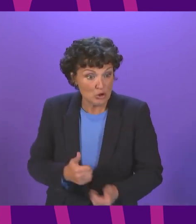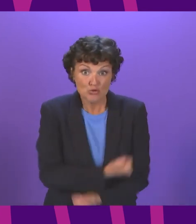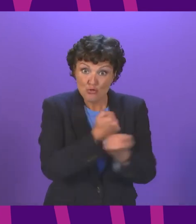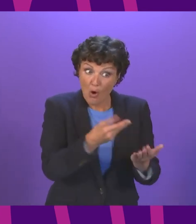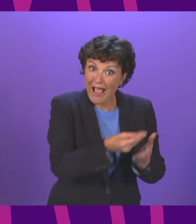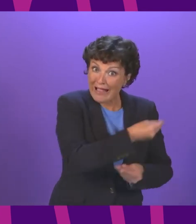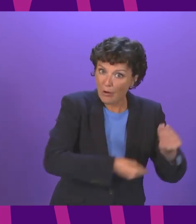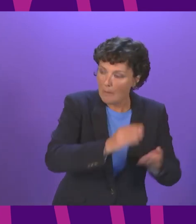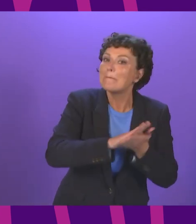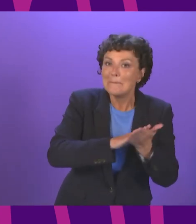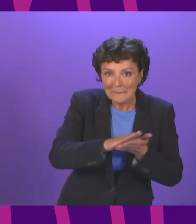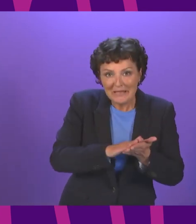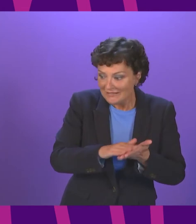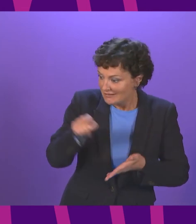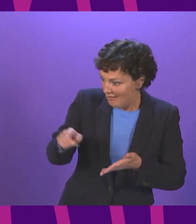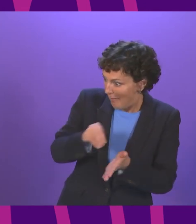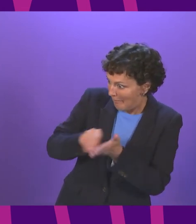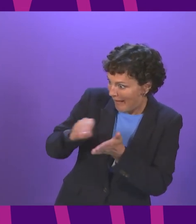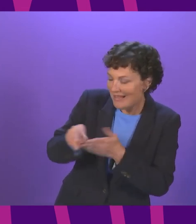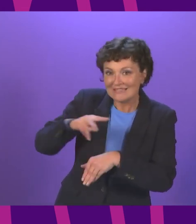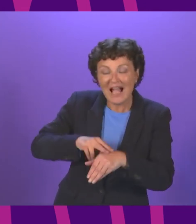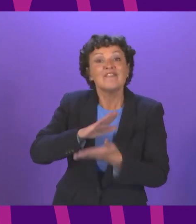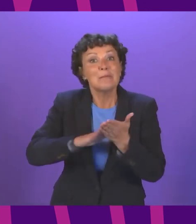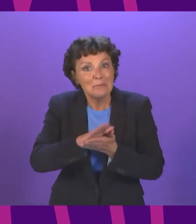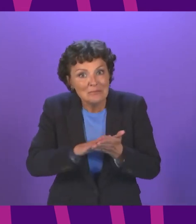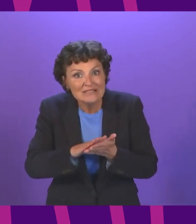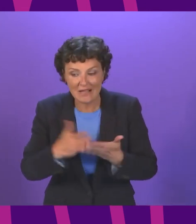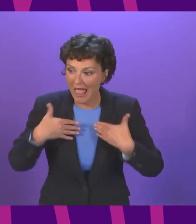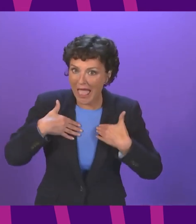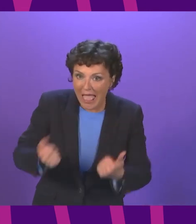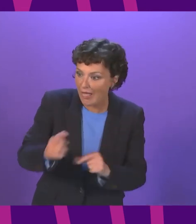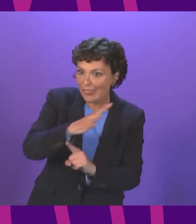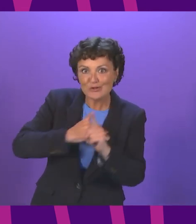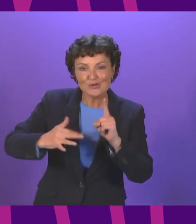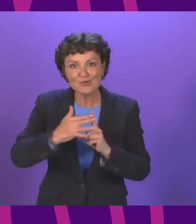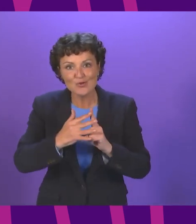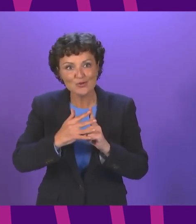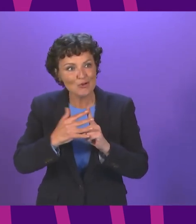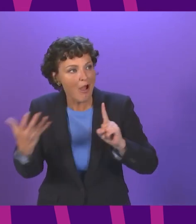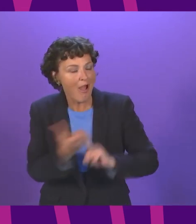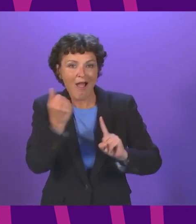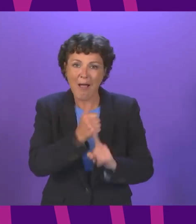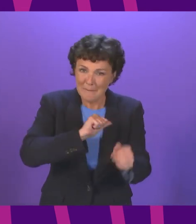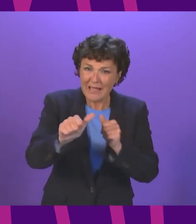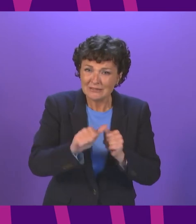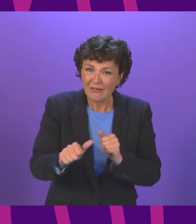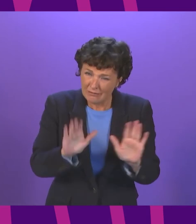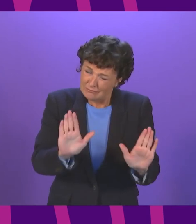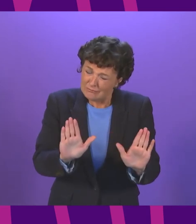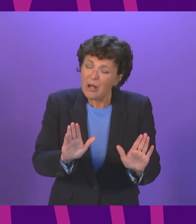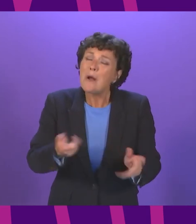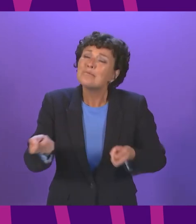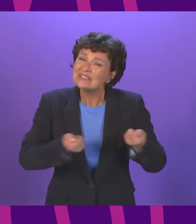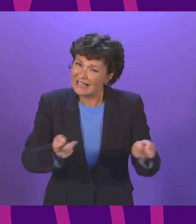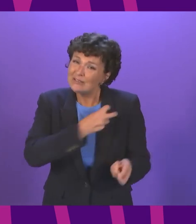leads to better health and social outcomes the two are interlinked but that requires a boldness starting officer a